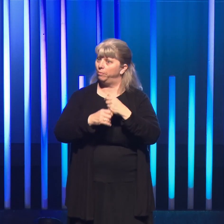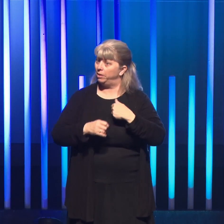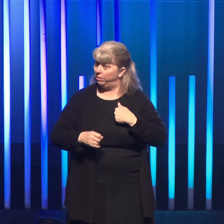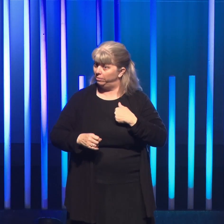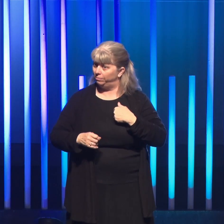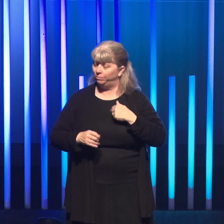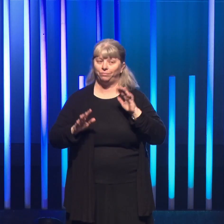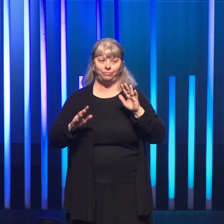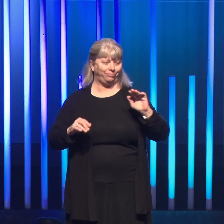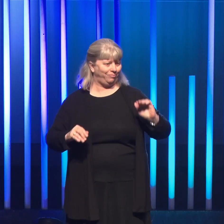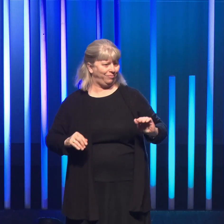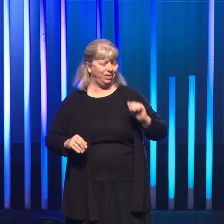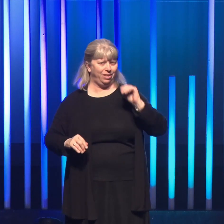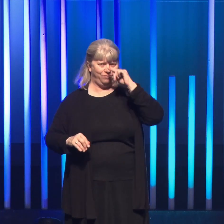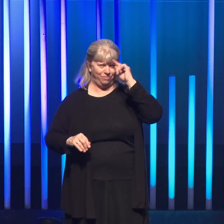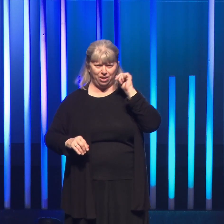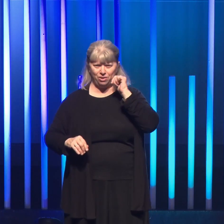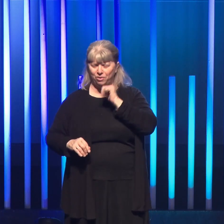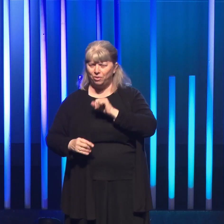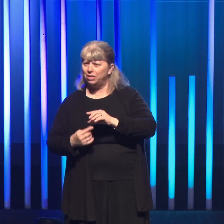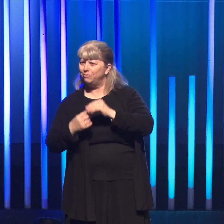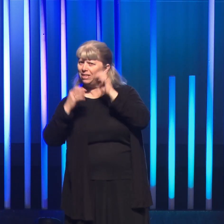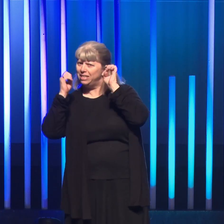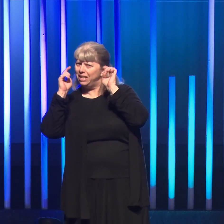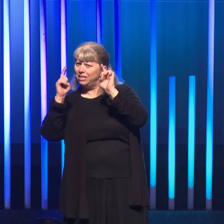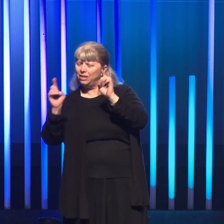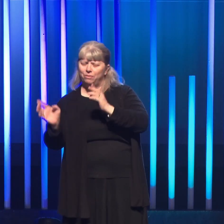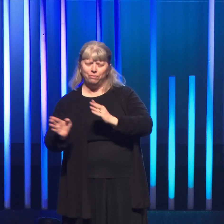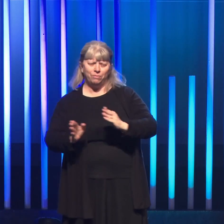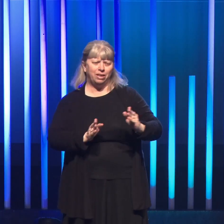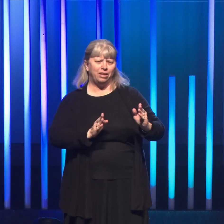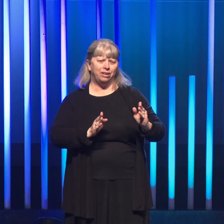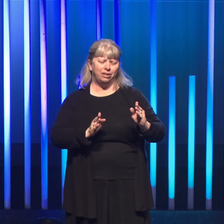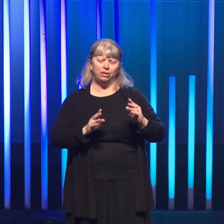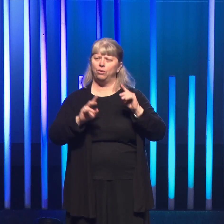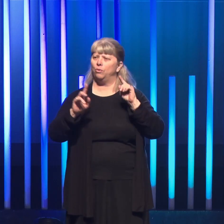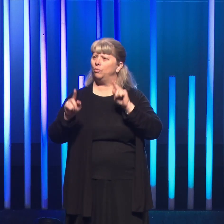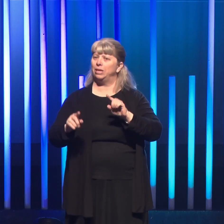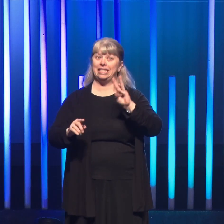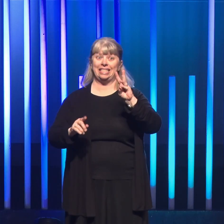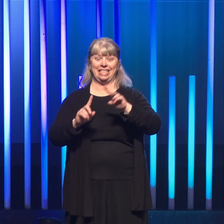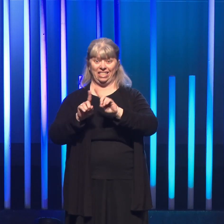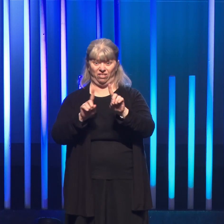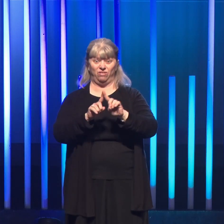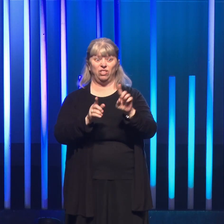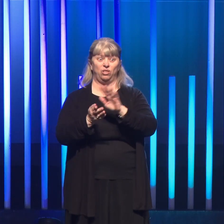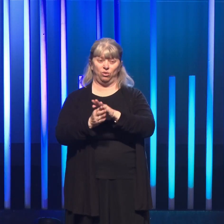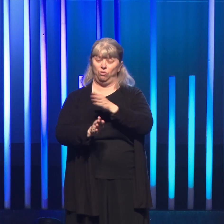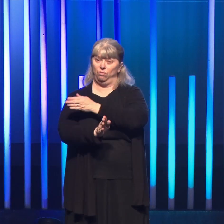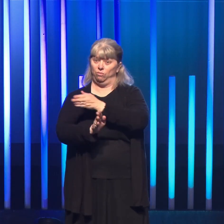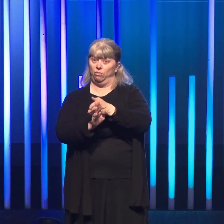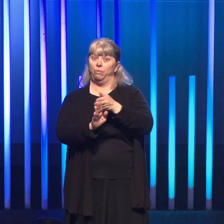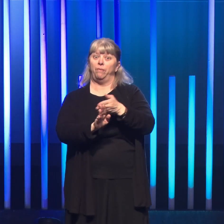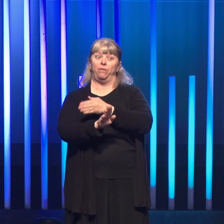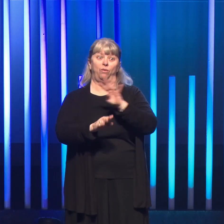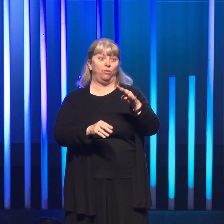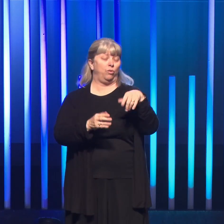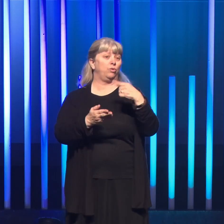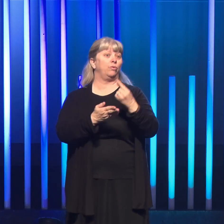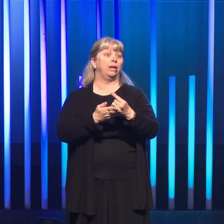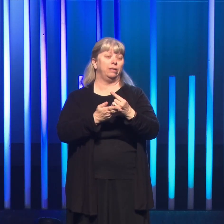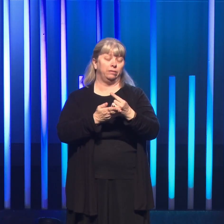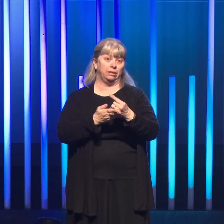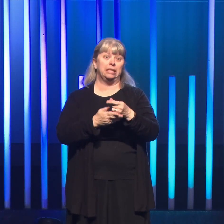this little black girl with a special education plan who attended six schools by the time she was in the fourth grade